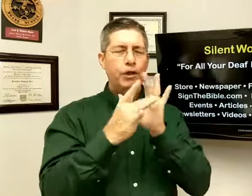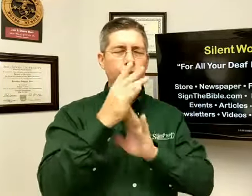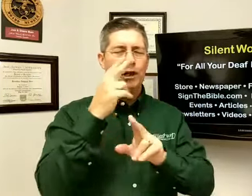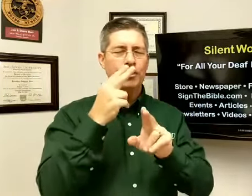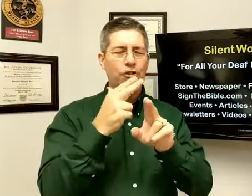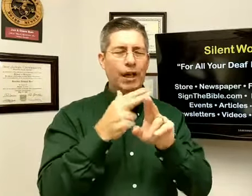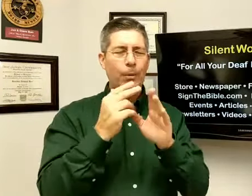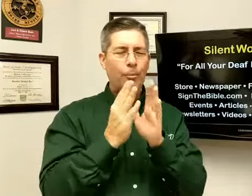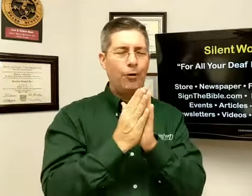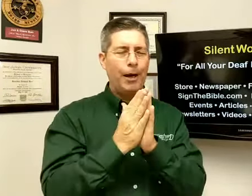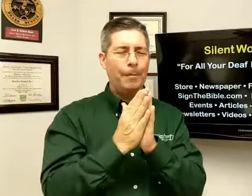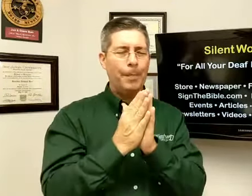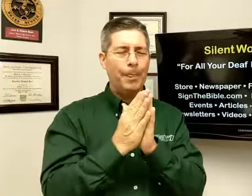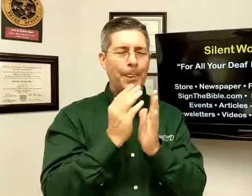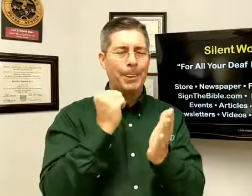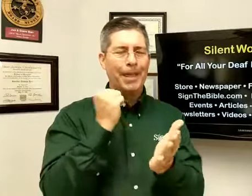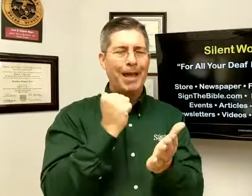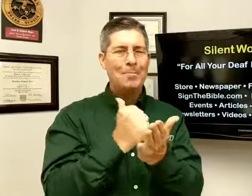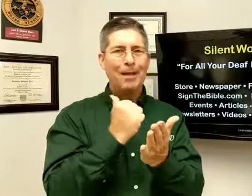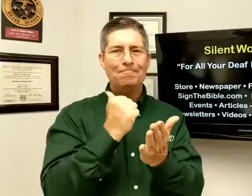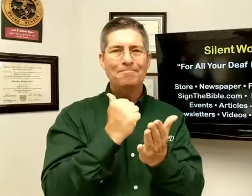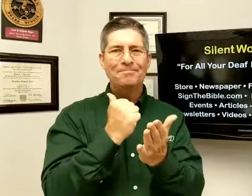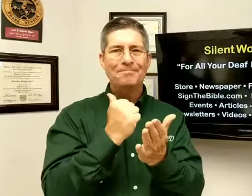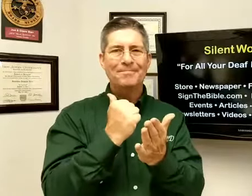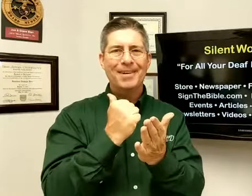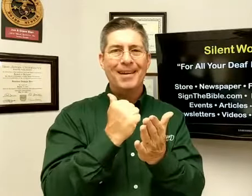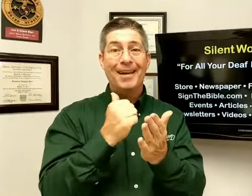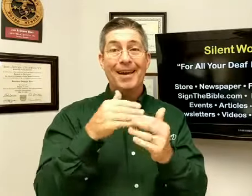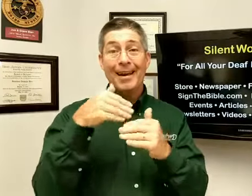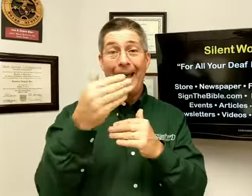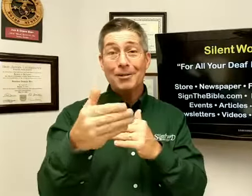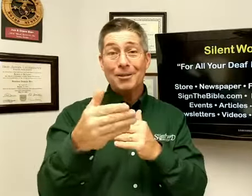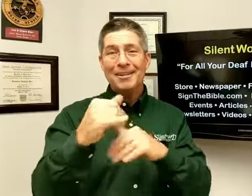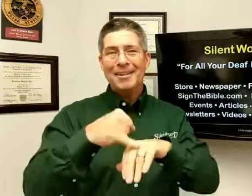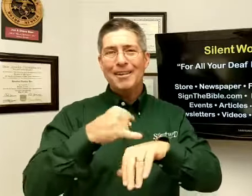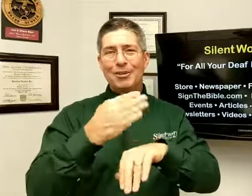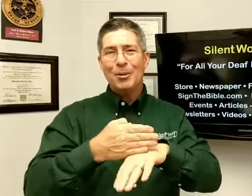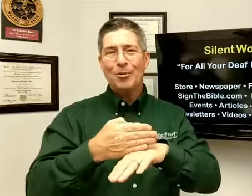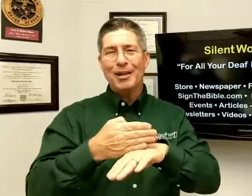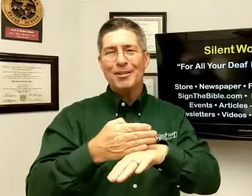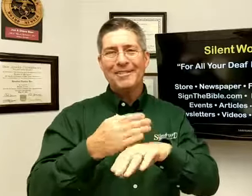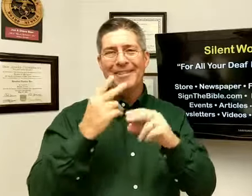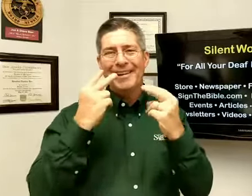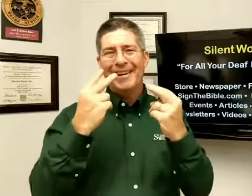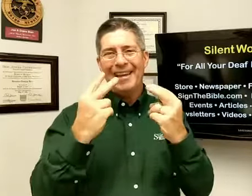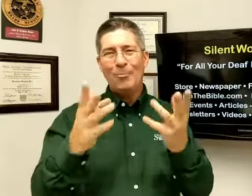Jesus' name we pray. Amen. Next is Jim Brisson. Keep watching.